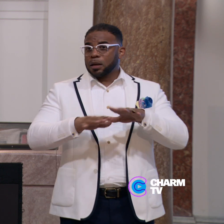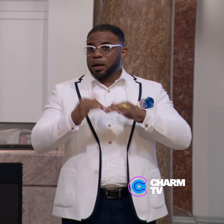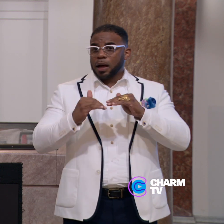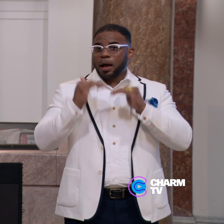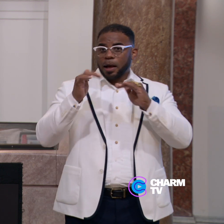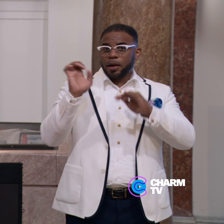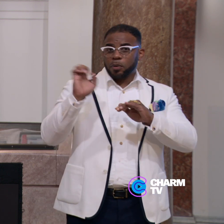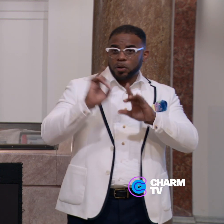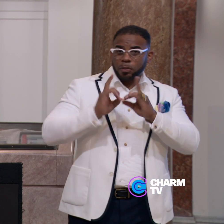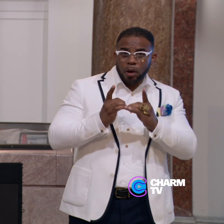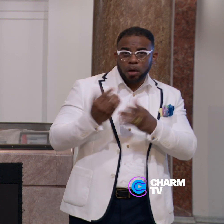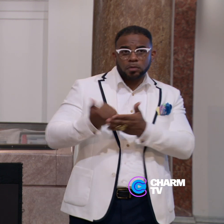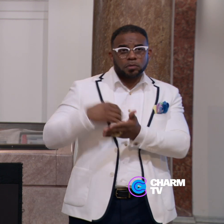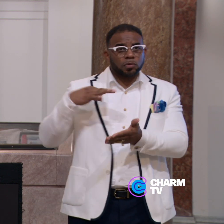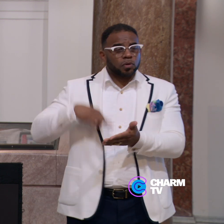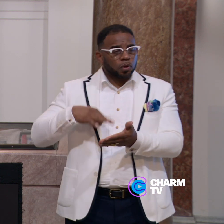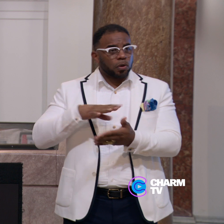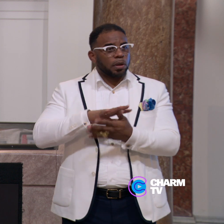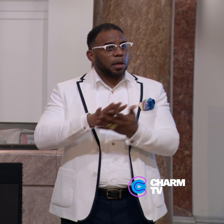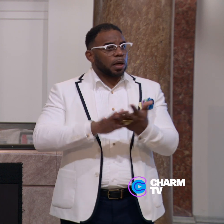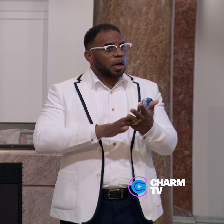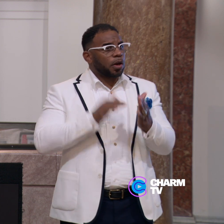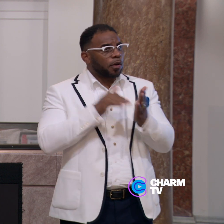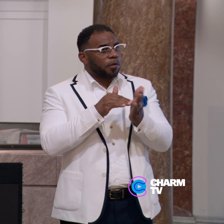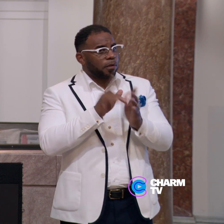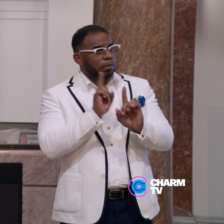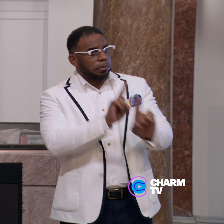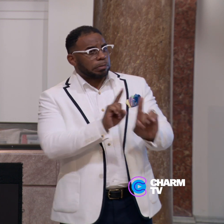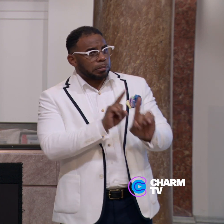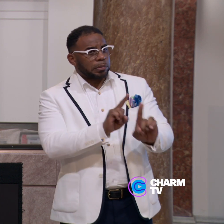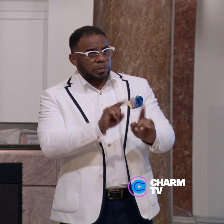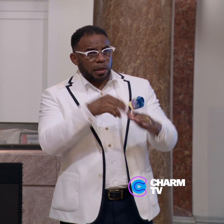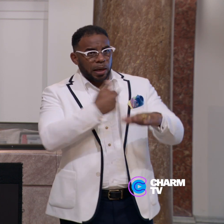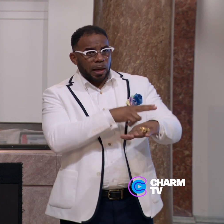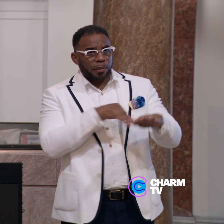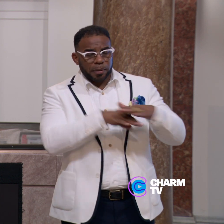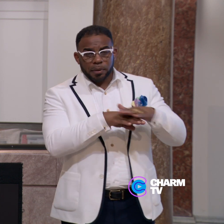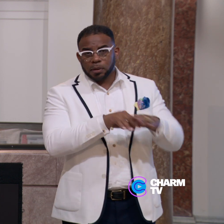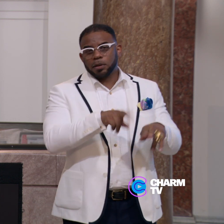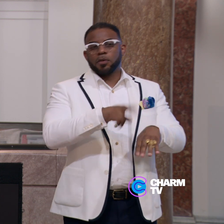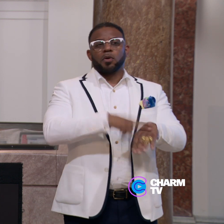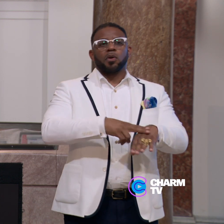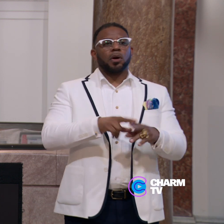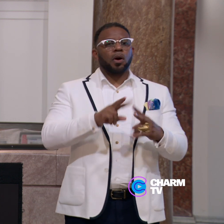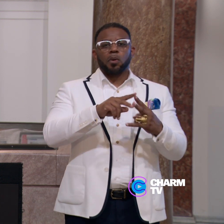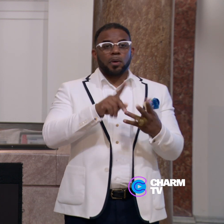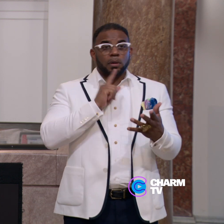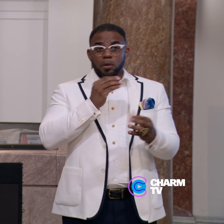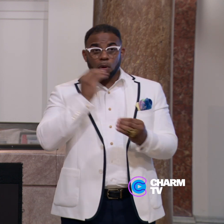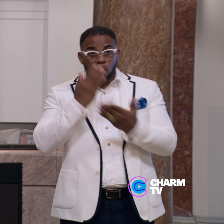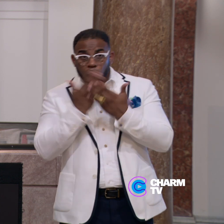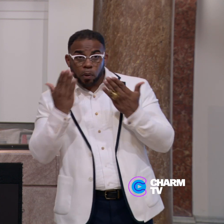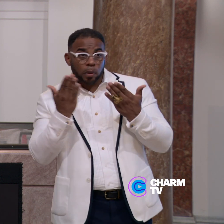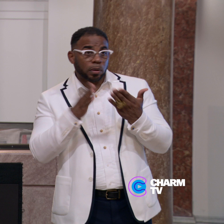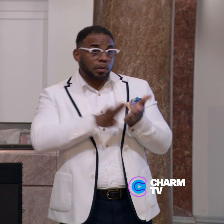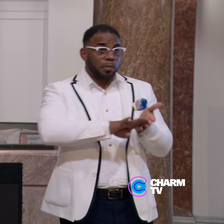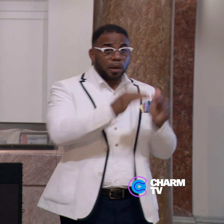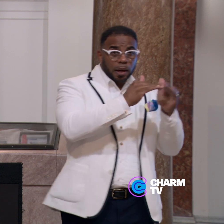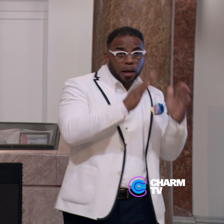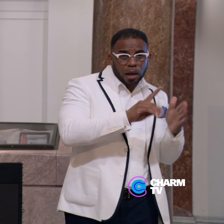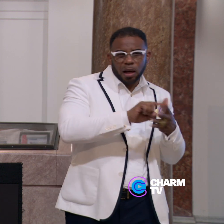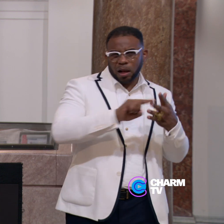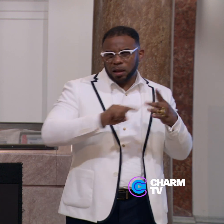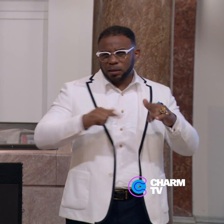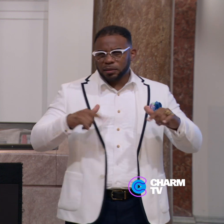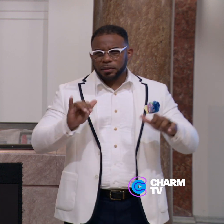emergency department utilization, frequent hospital admissions, and then of course whether they were homeless, marginally housed, and other